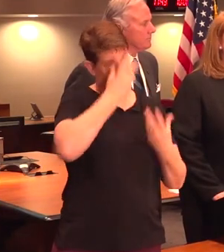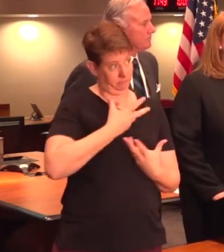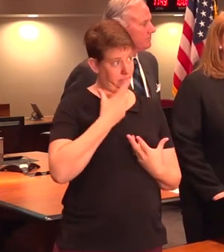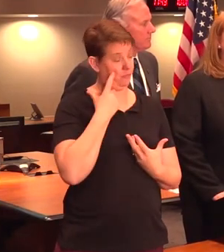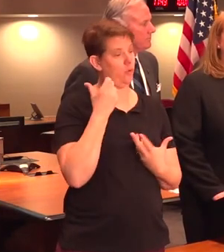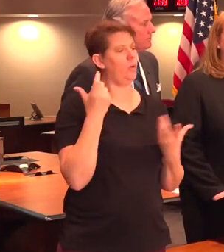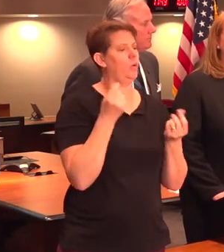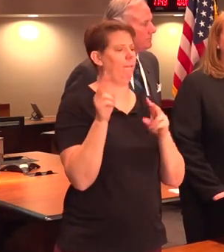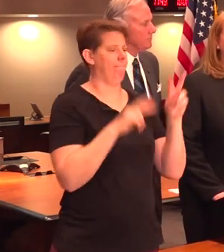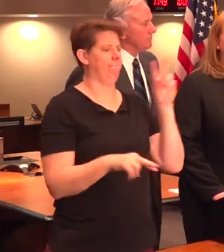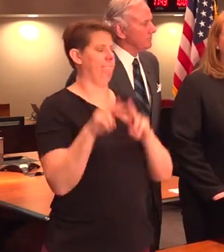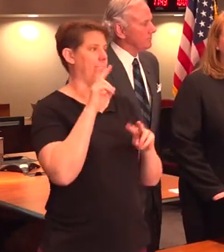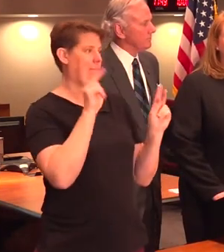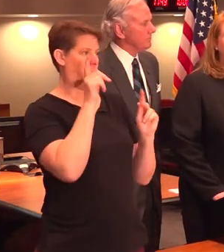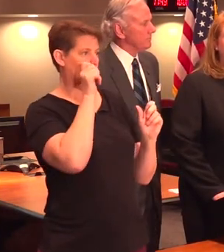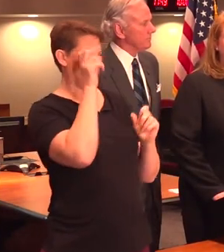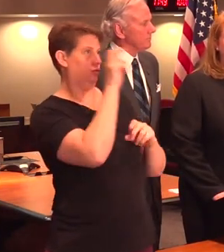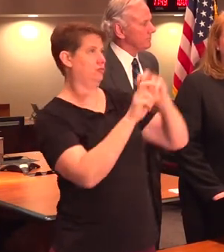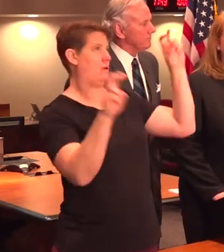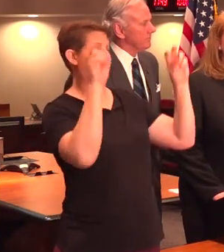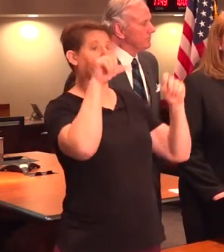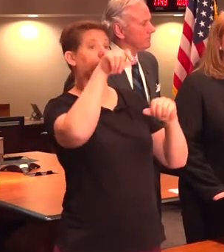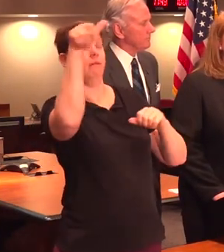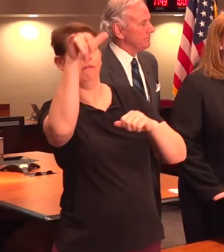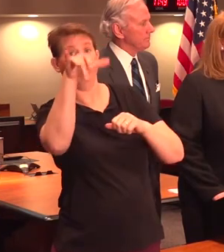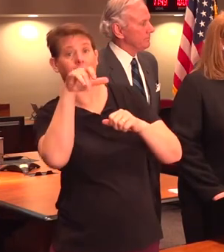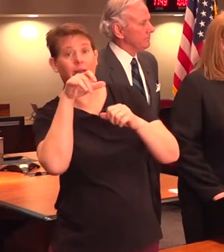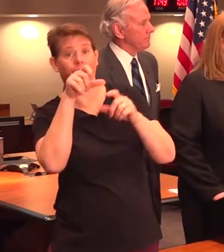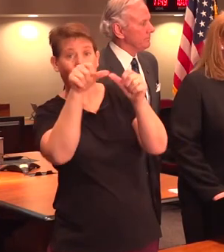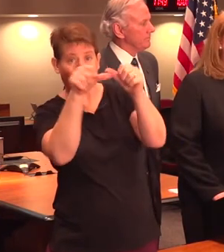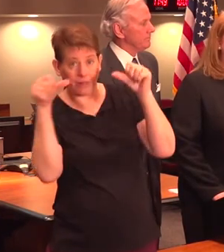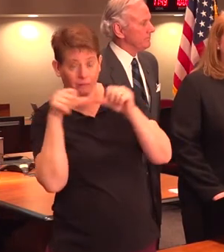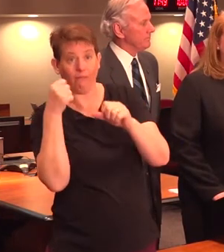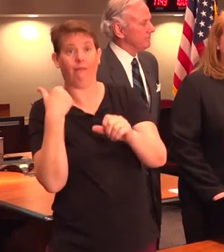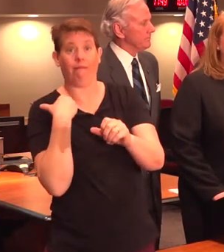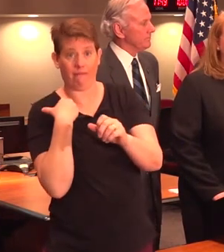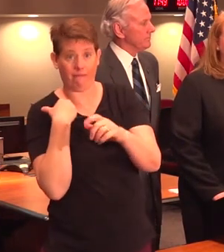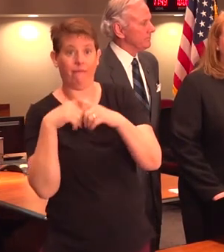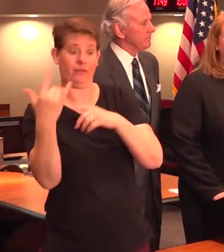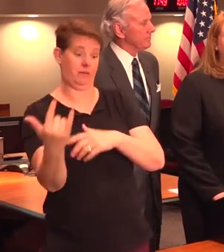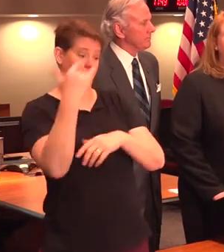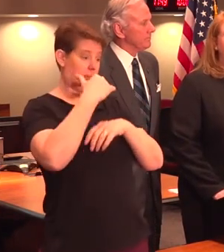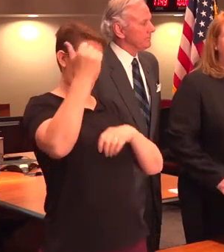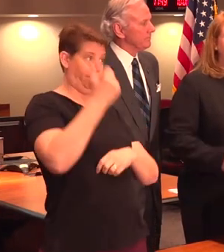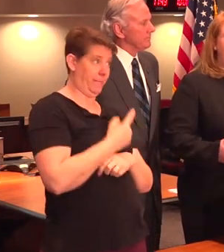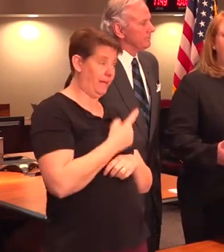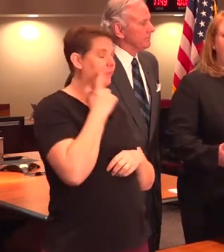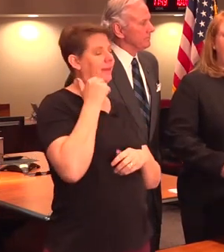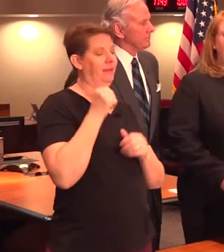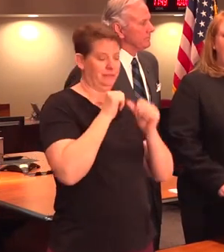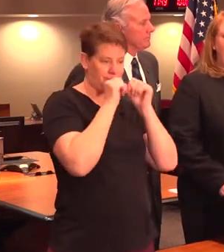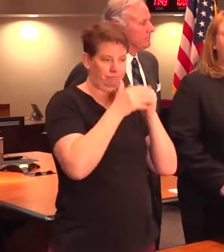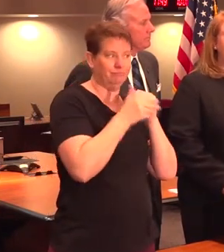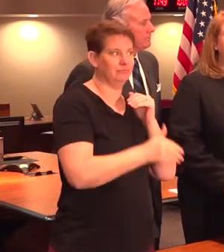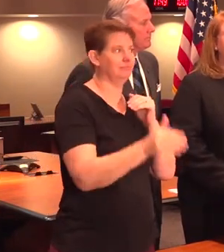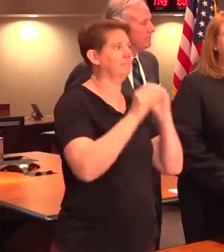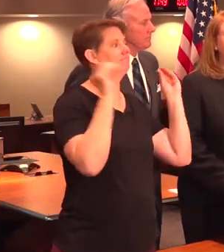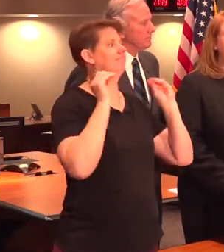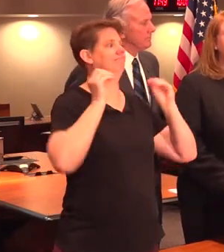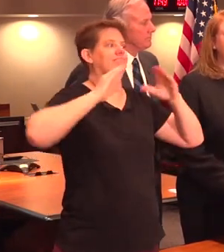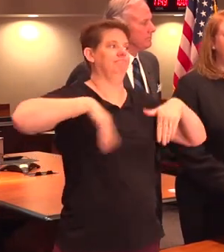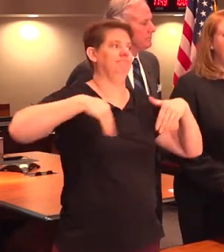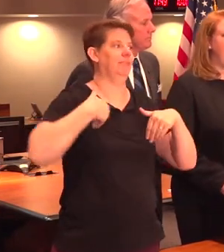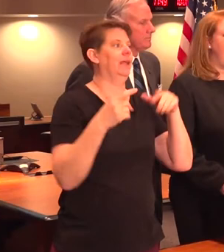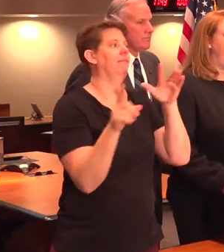monitoring of travelers returning from affected areas. And that is an ongoing process. And again, it has not resulted in any confirmed